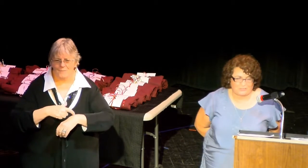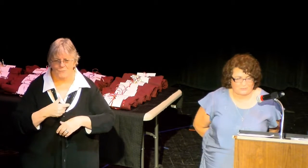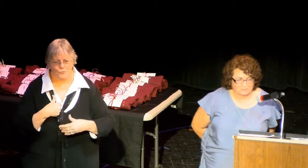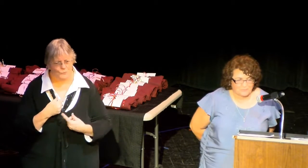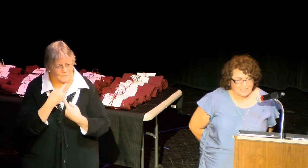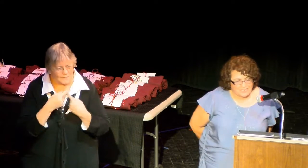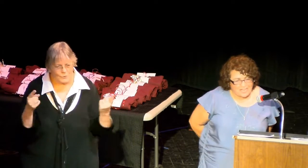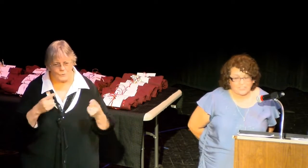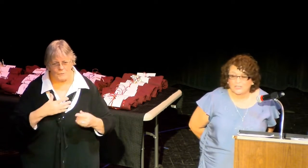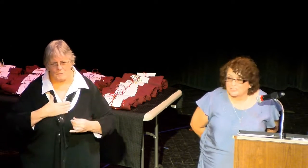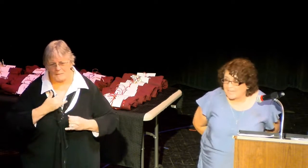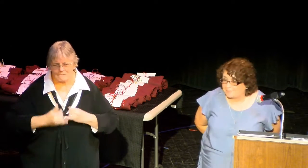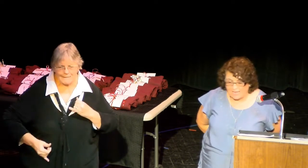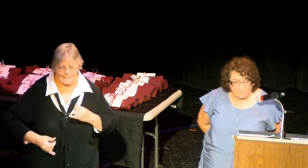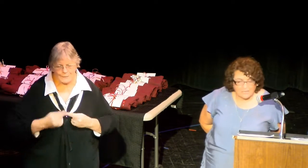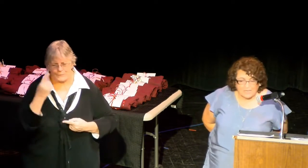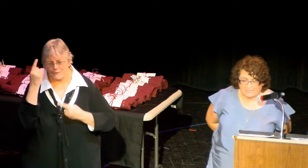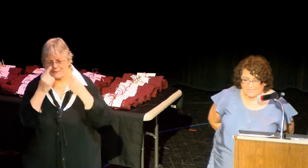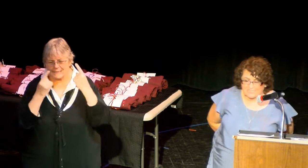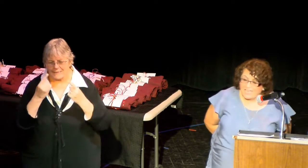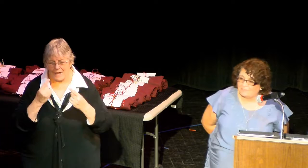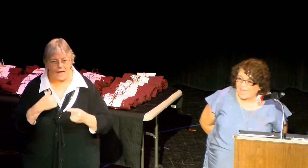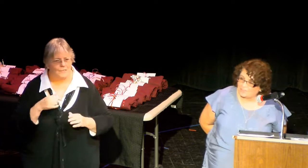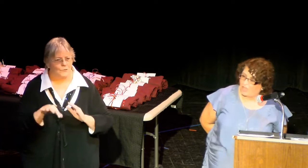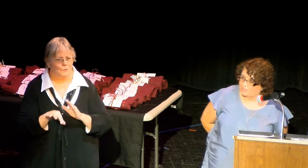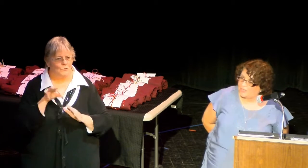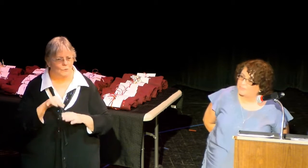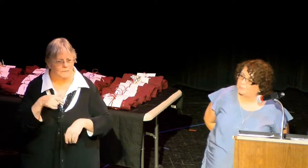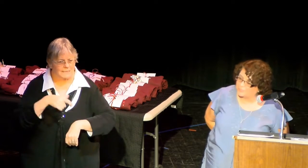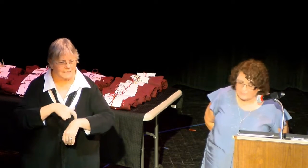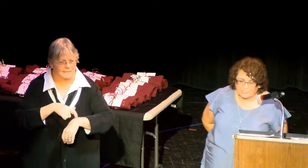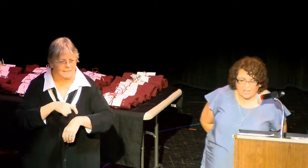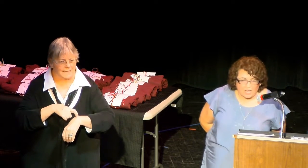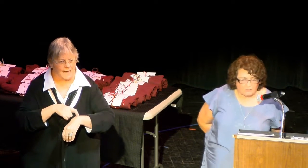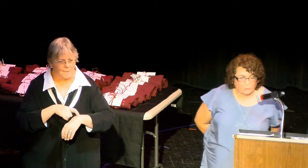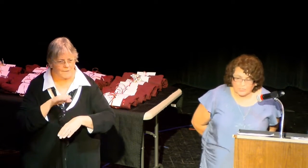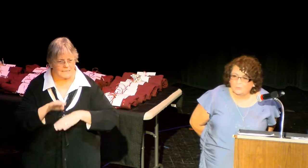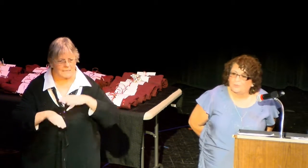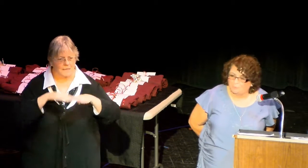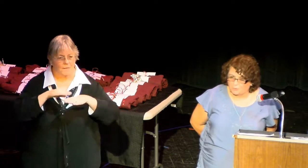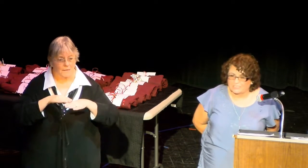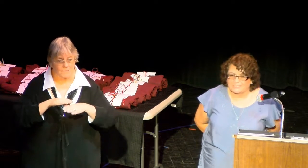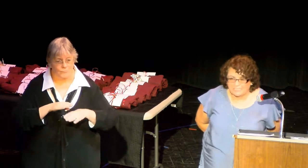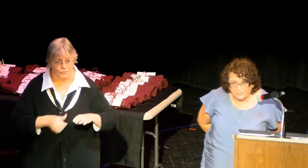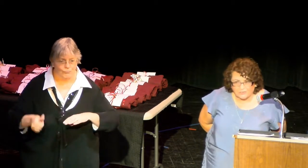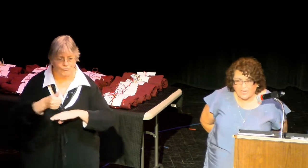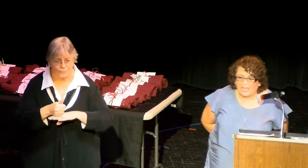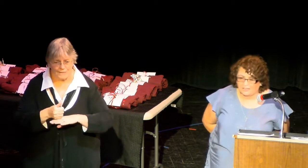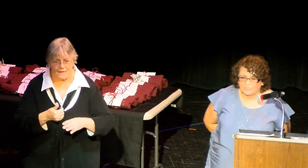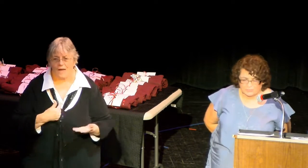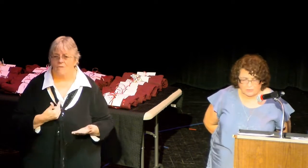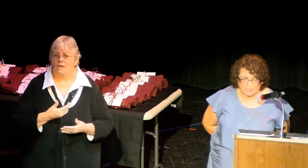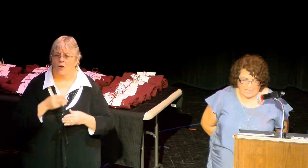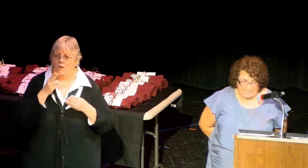thoughts to you. I chose stepping up because I have had the honor and the privilege of working with both the senior